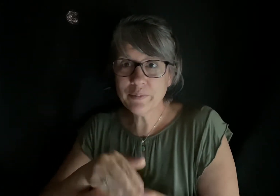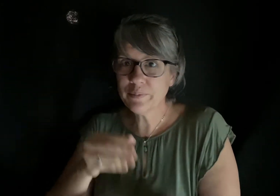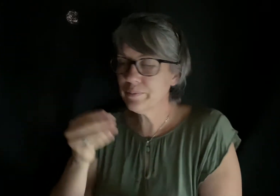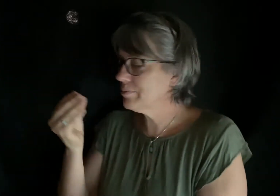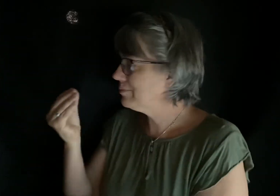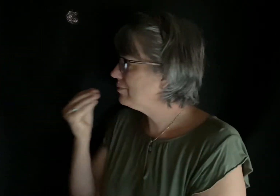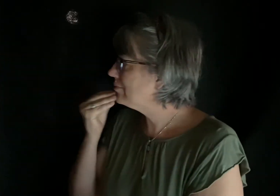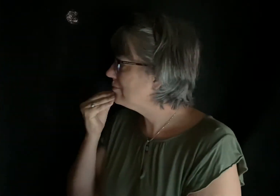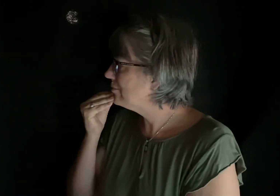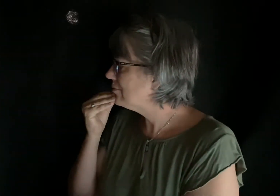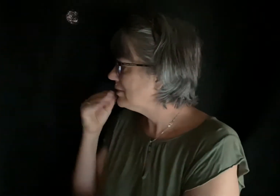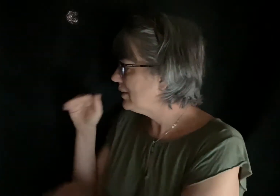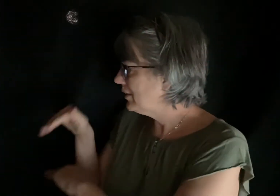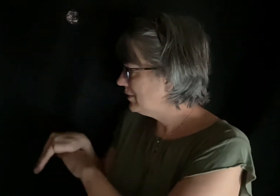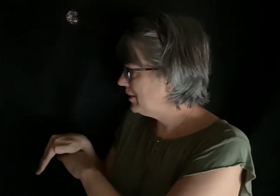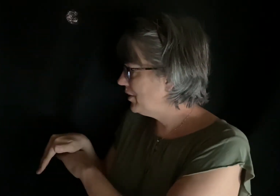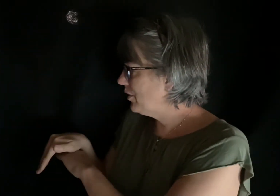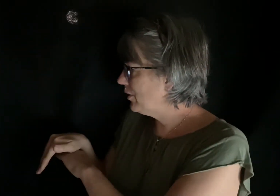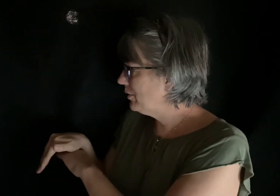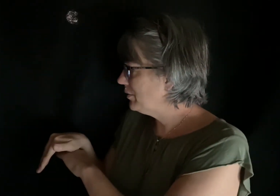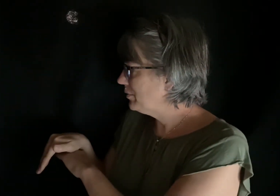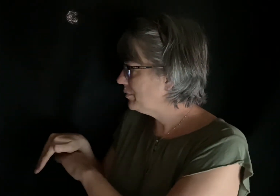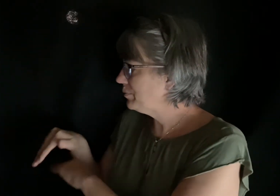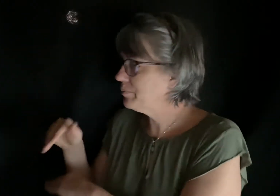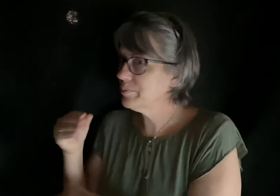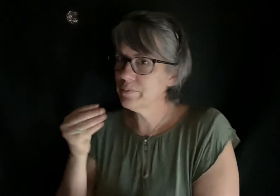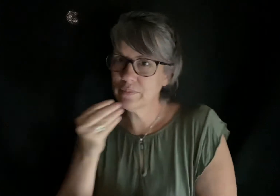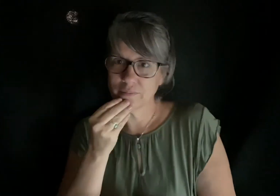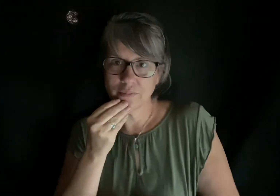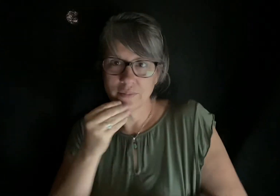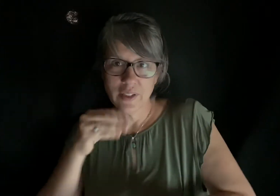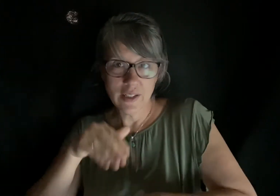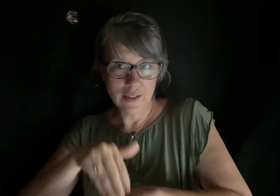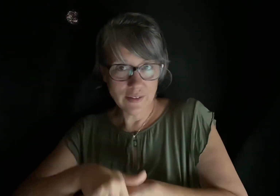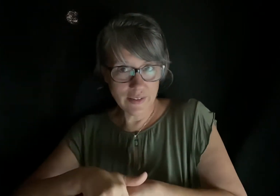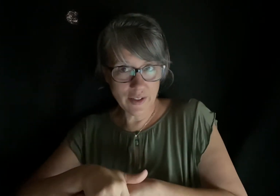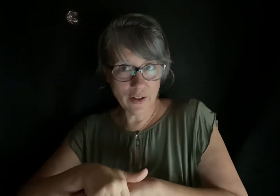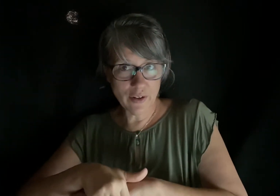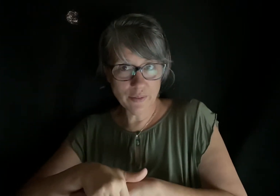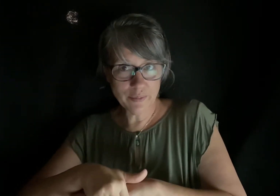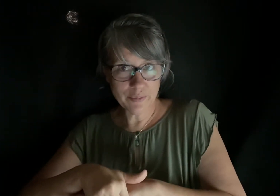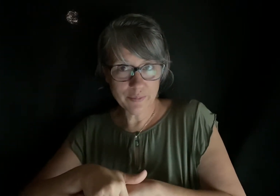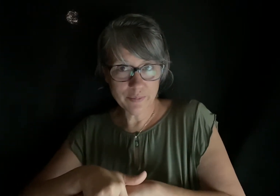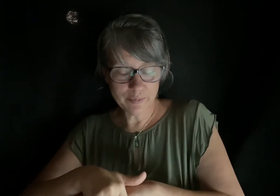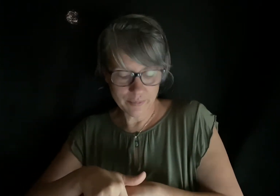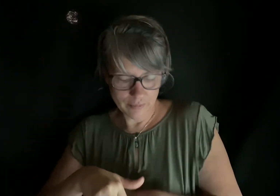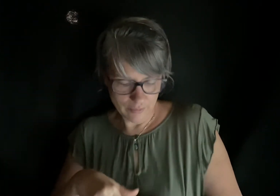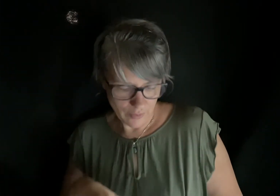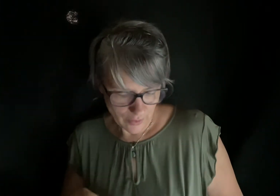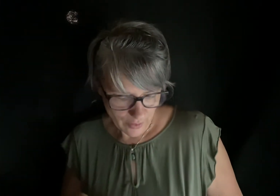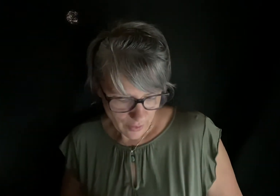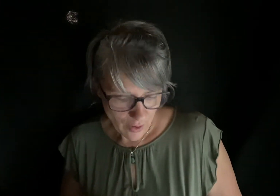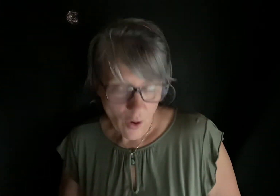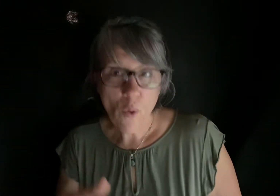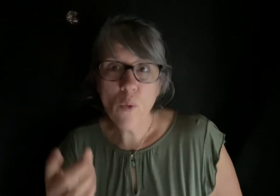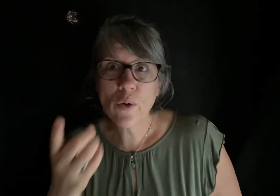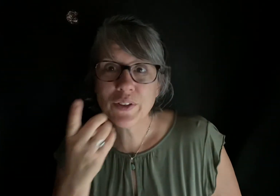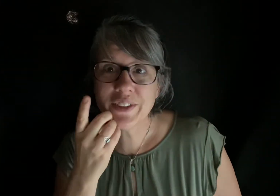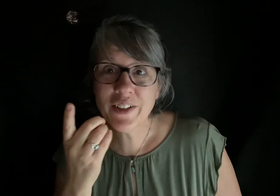Dinner, dinner, dinner, or dinner,